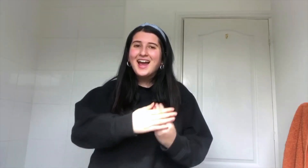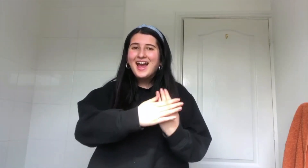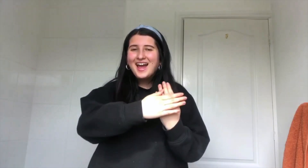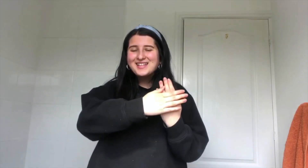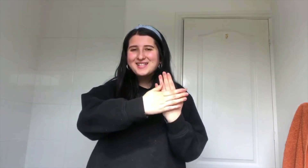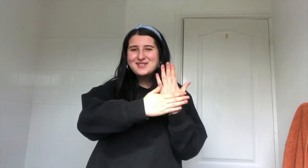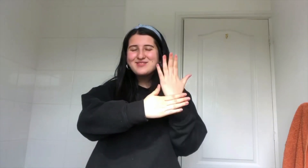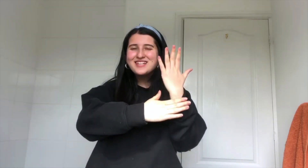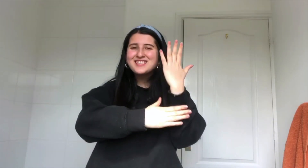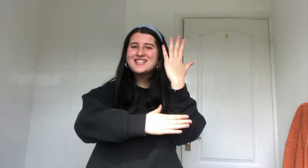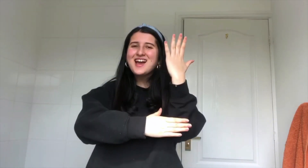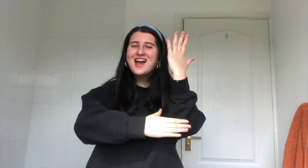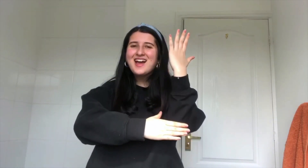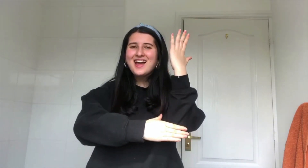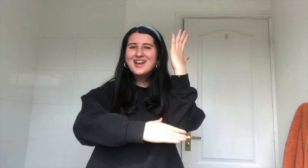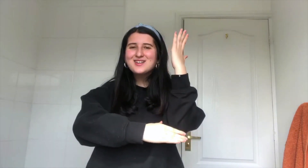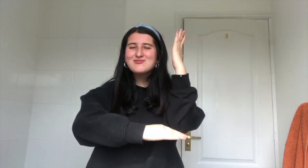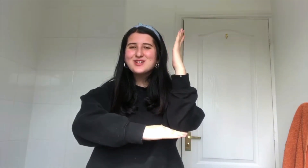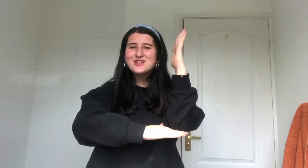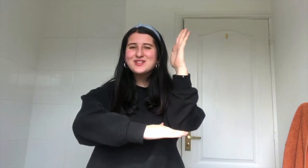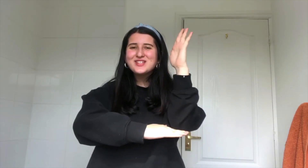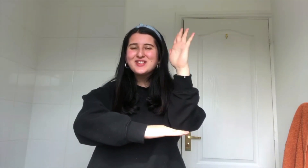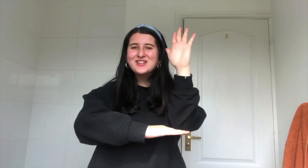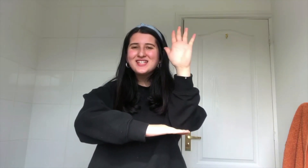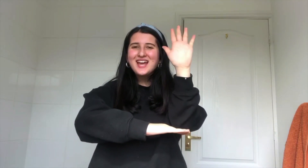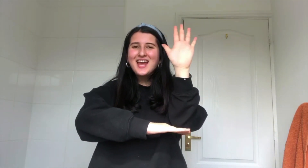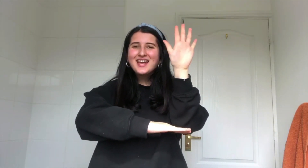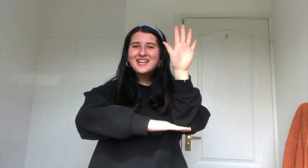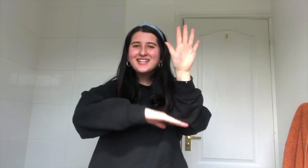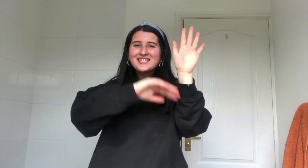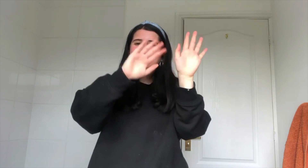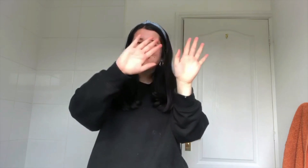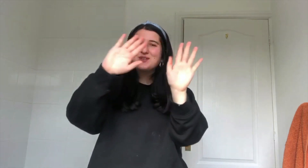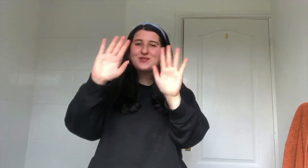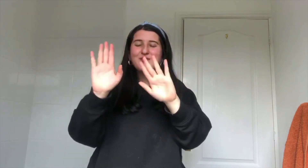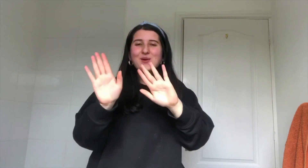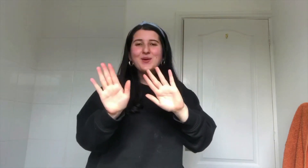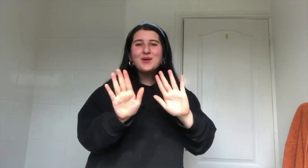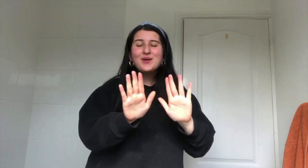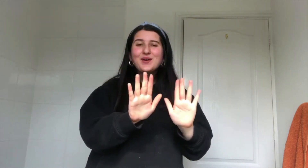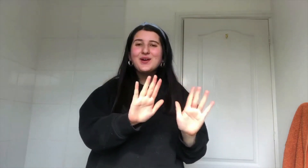And springtime will soon turn into fall.